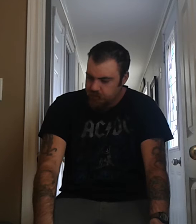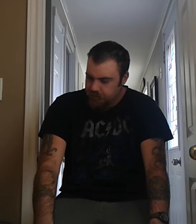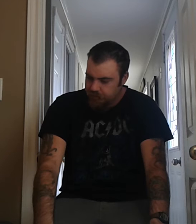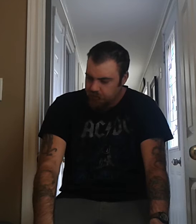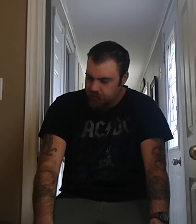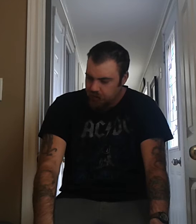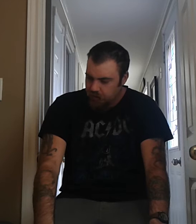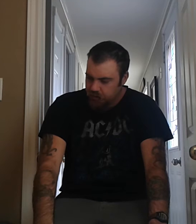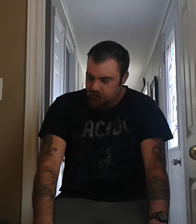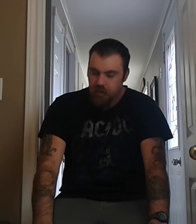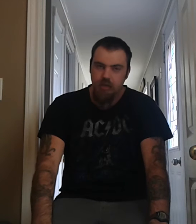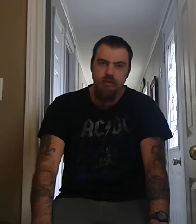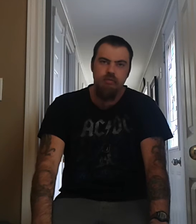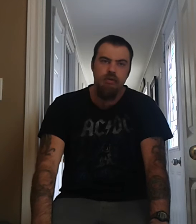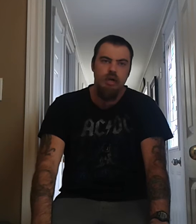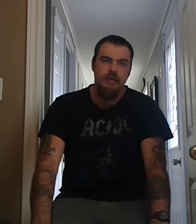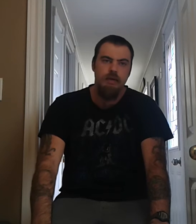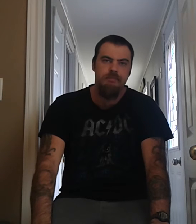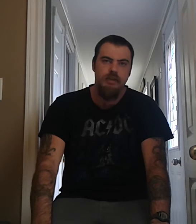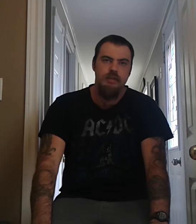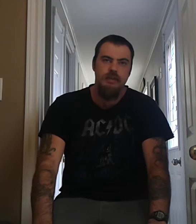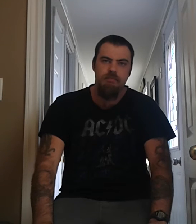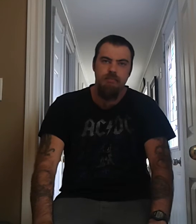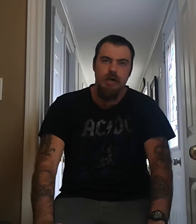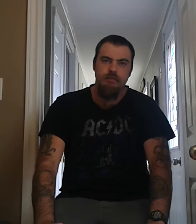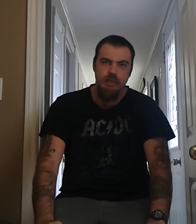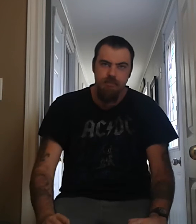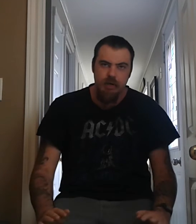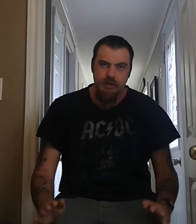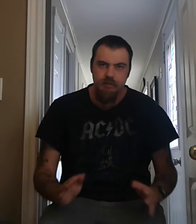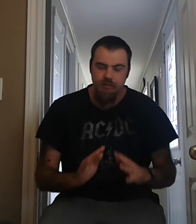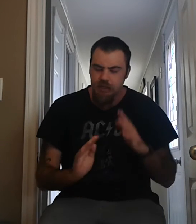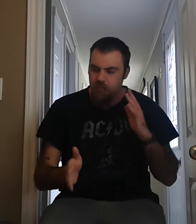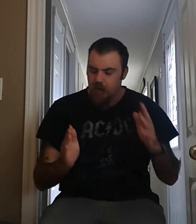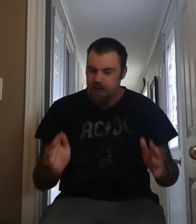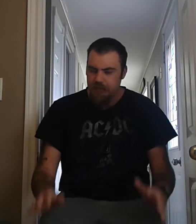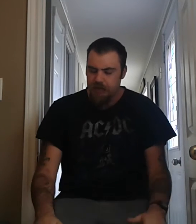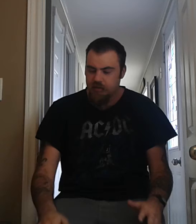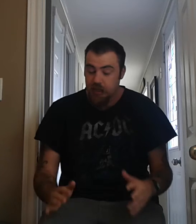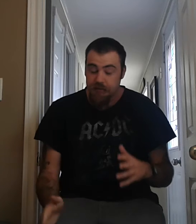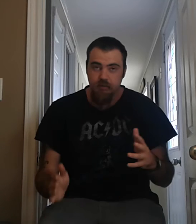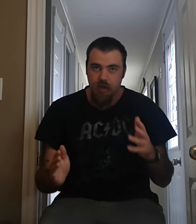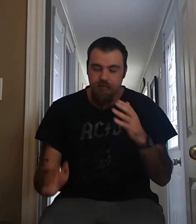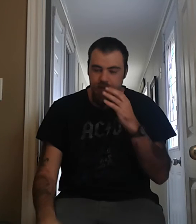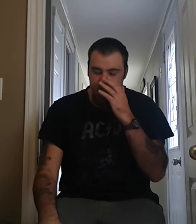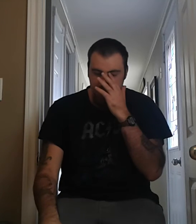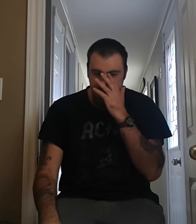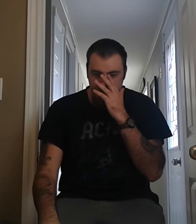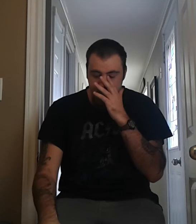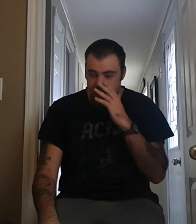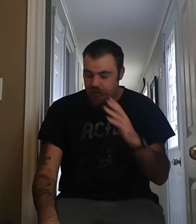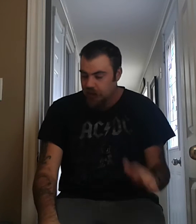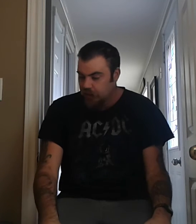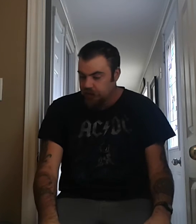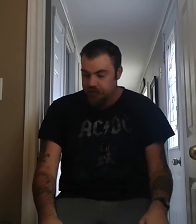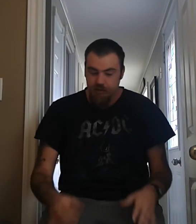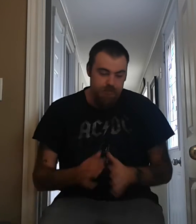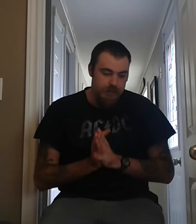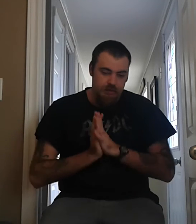deserved, you know, a lot of the rock albums that I did, did buy so many rock bands, classic rock bands from the 70s, like, this band